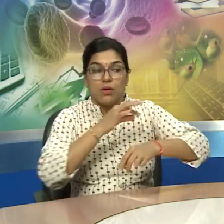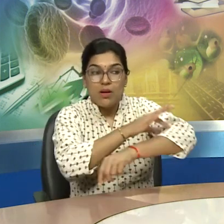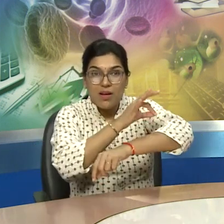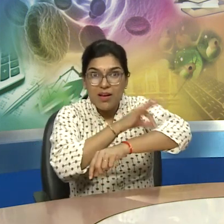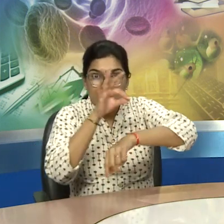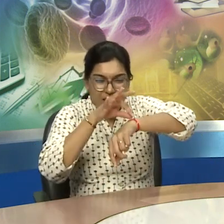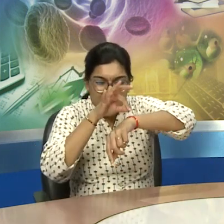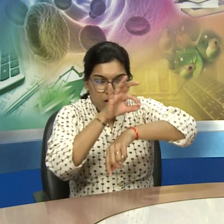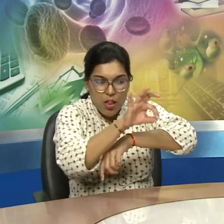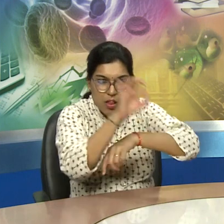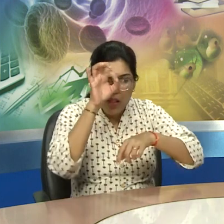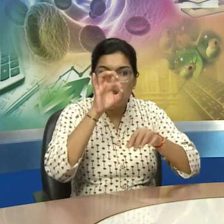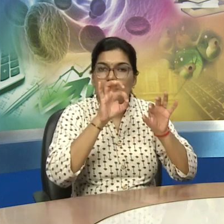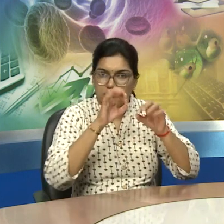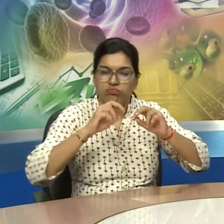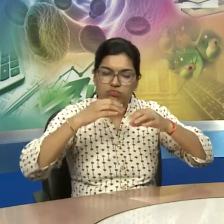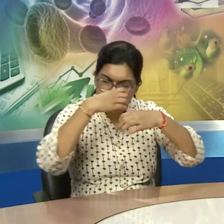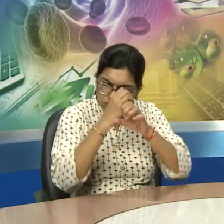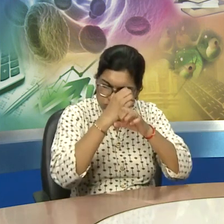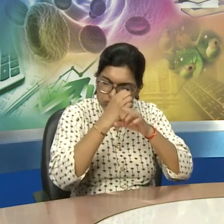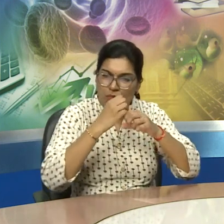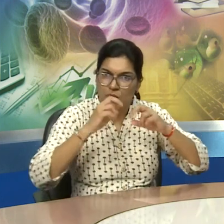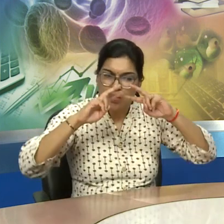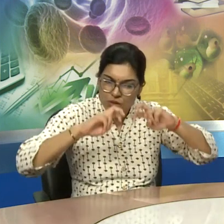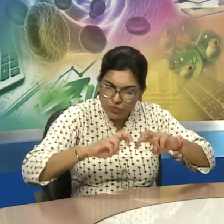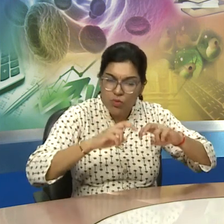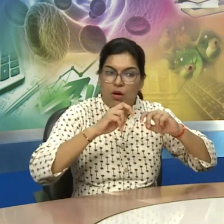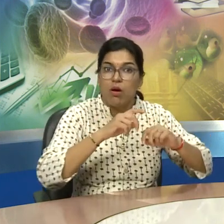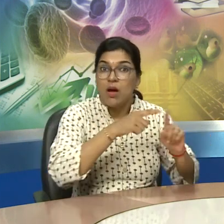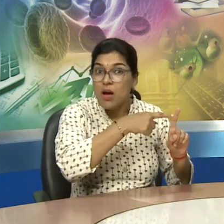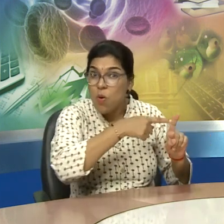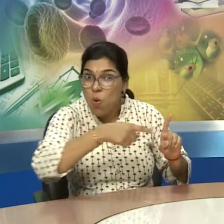so all these four species of chimpanzees or apes